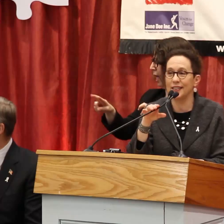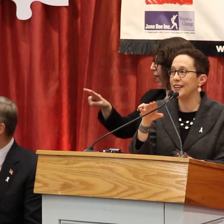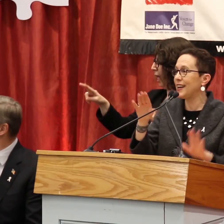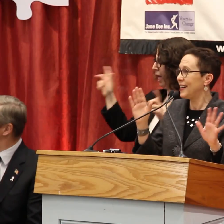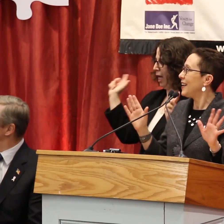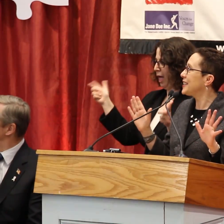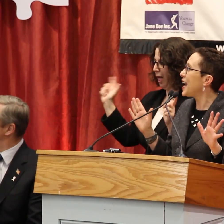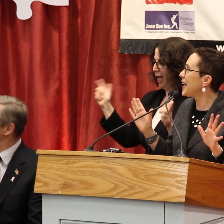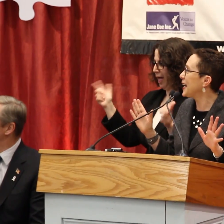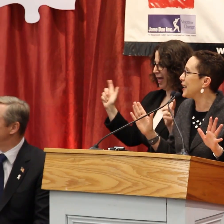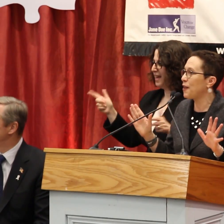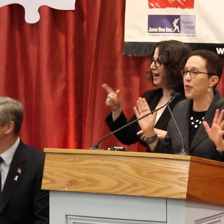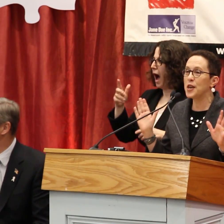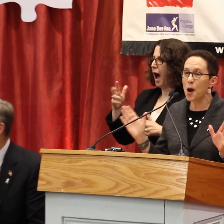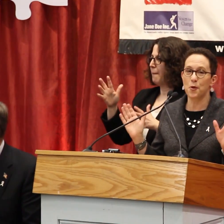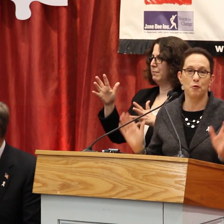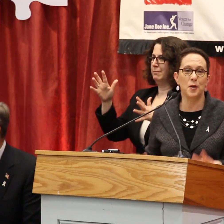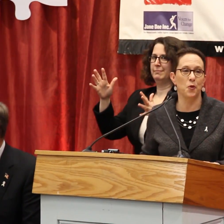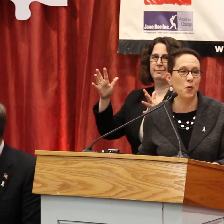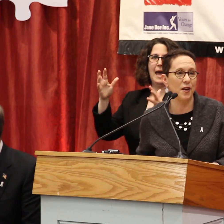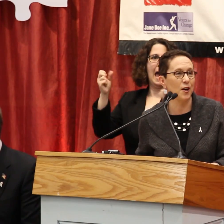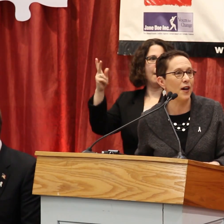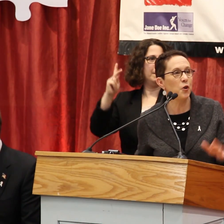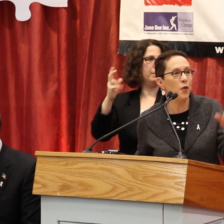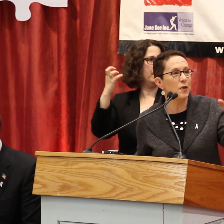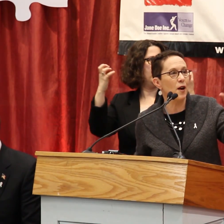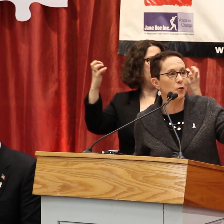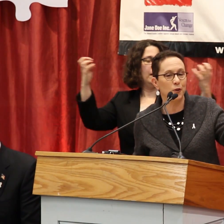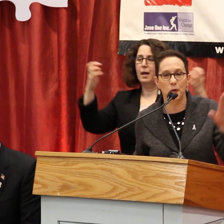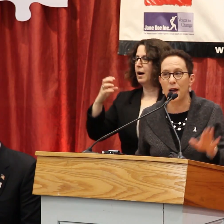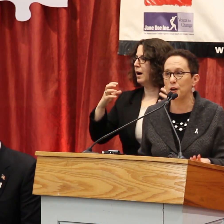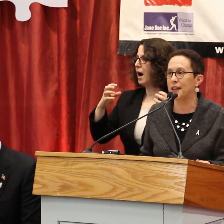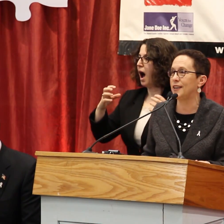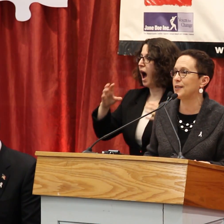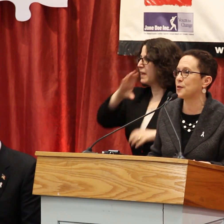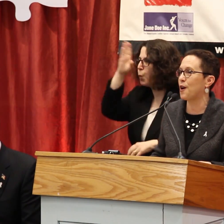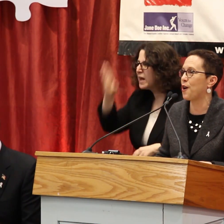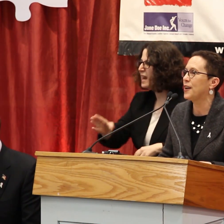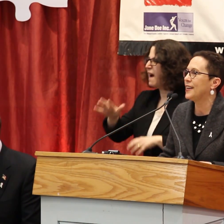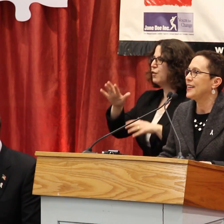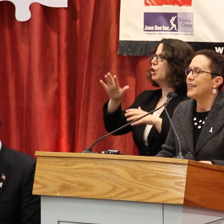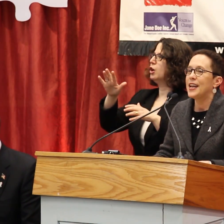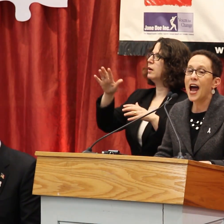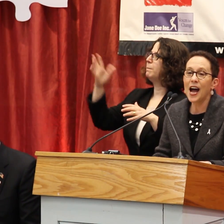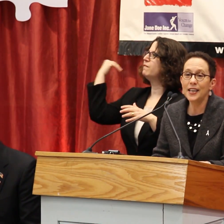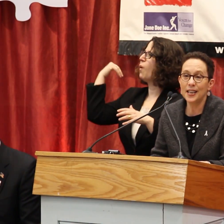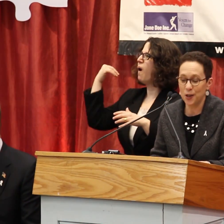around and taking in the number of people who are here. I don't know that we've ever filled the balcony this far.